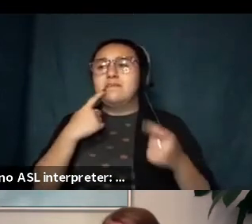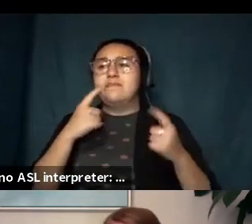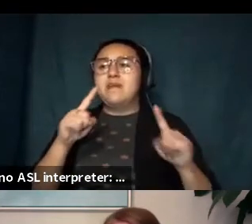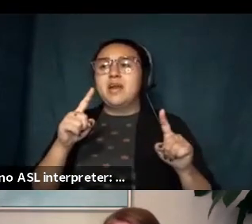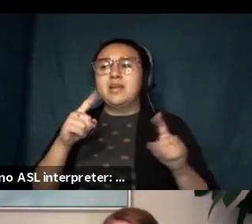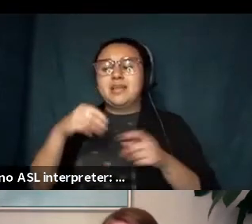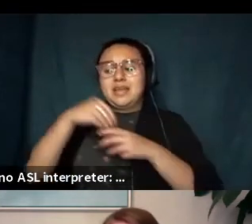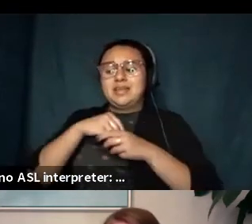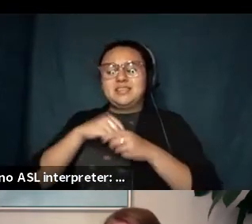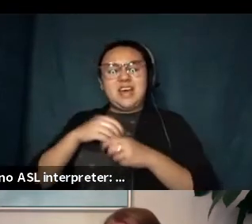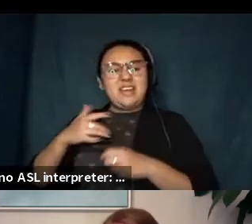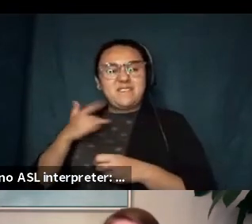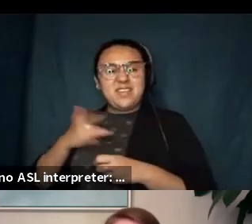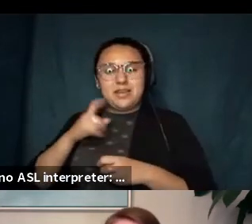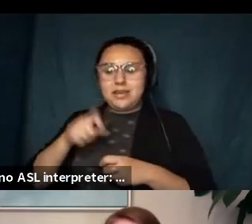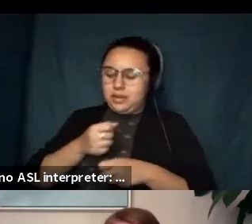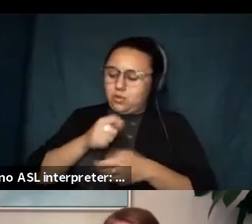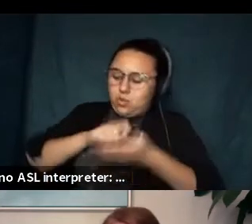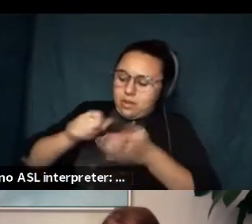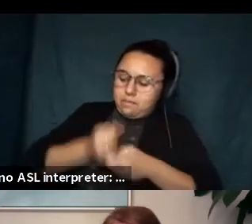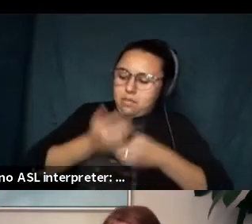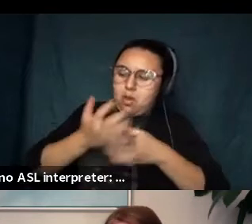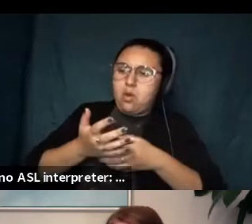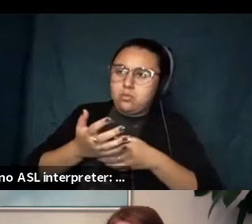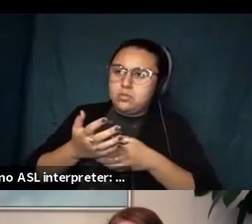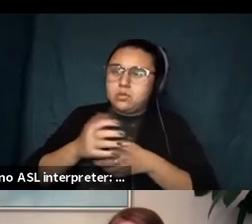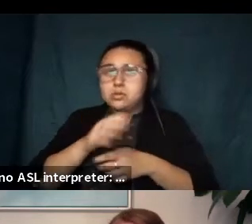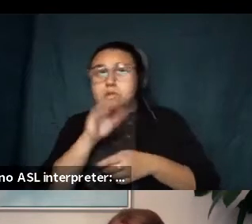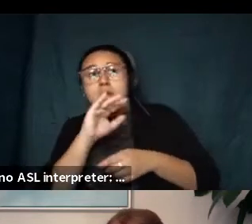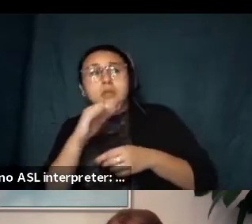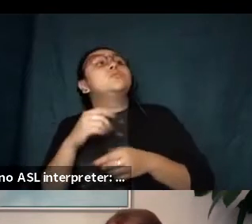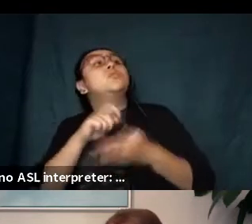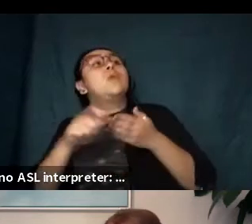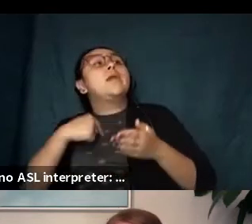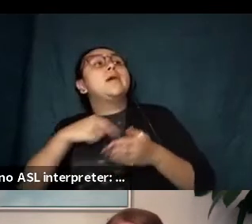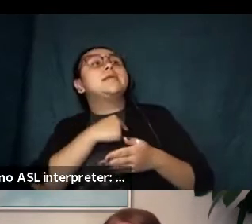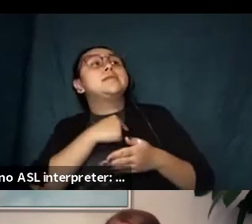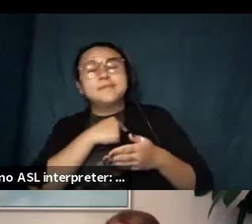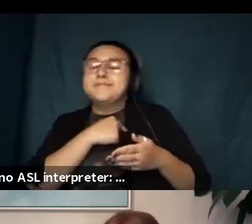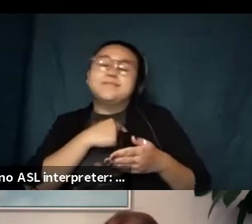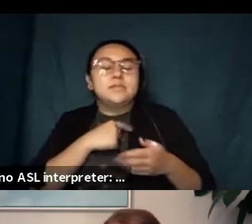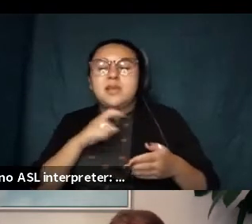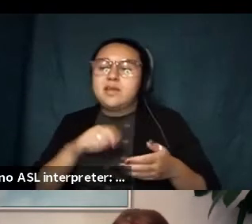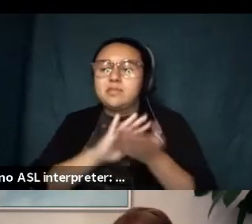that were announcing themselves to me and now i'm just going to have to get comfortable with those poems being in the world